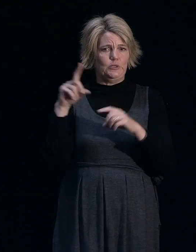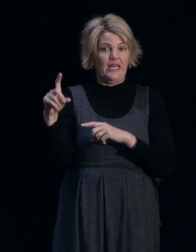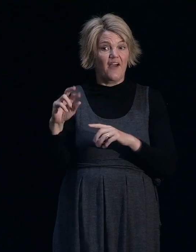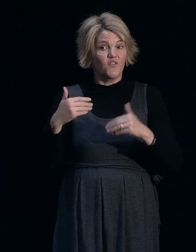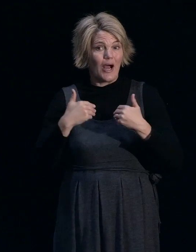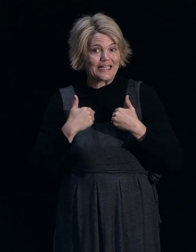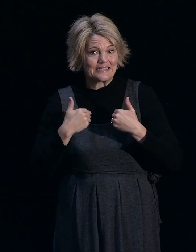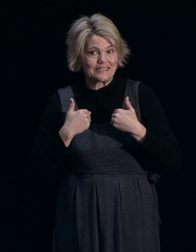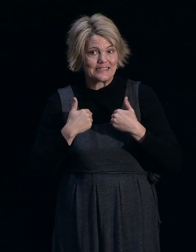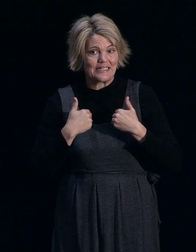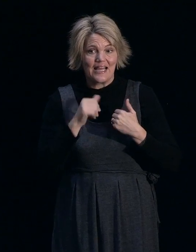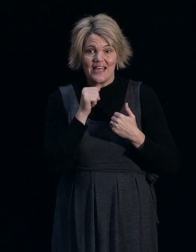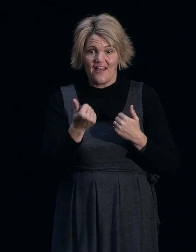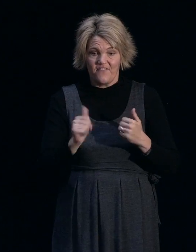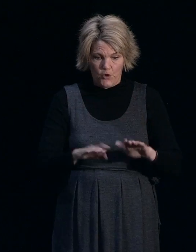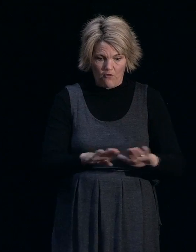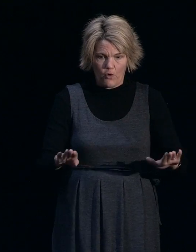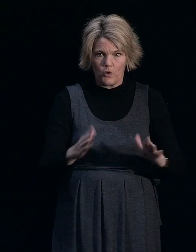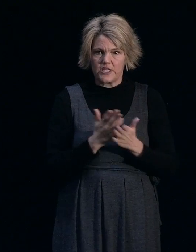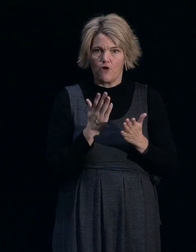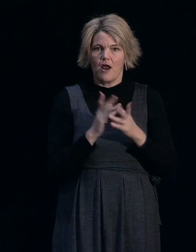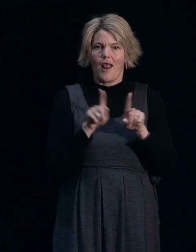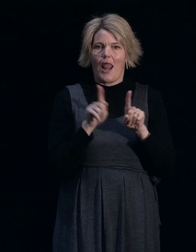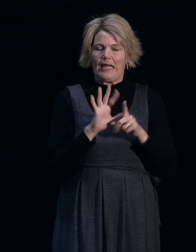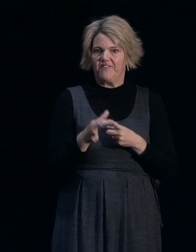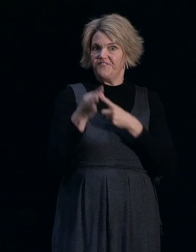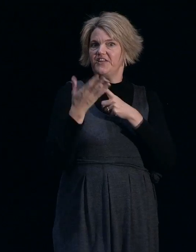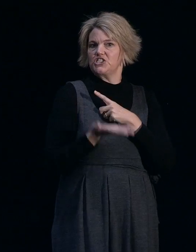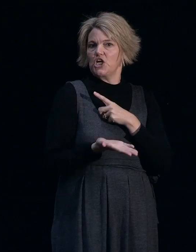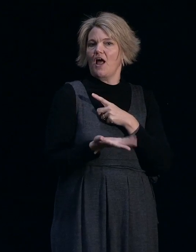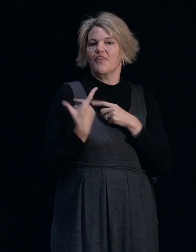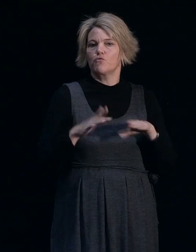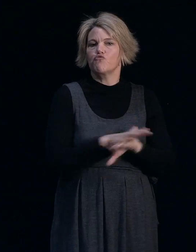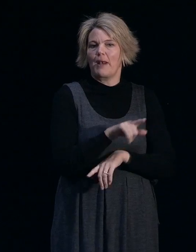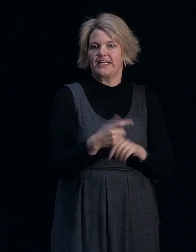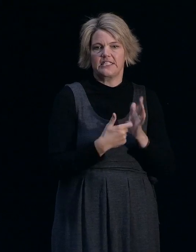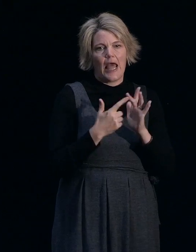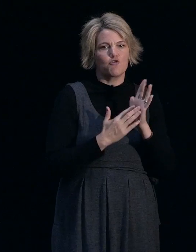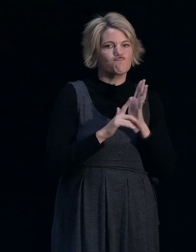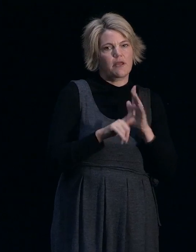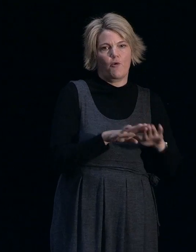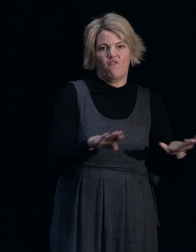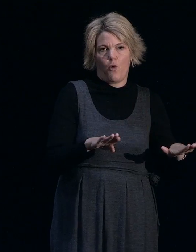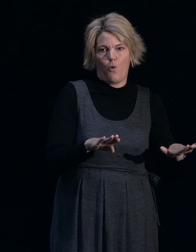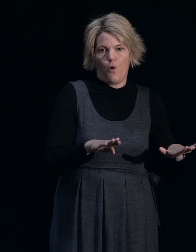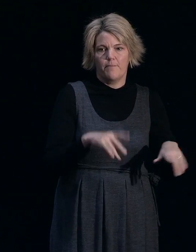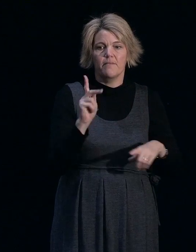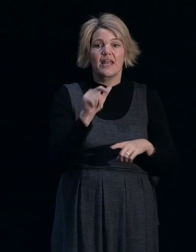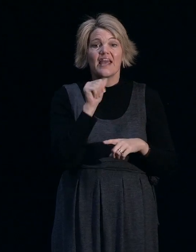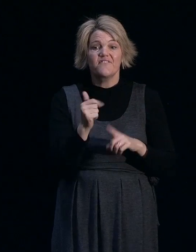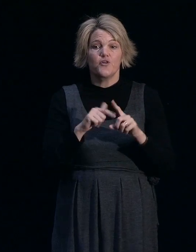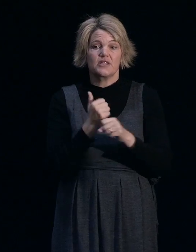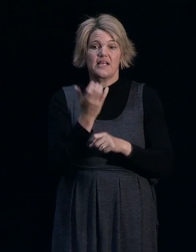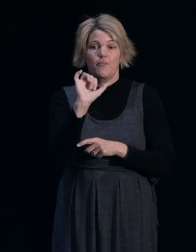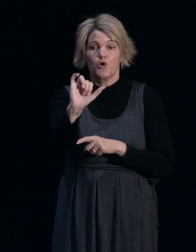a feature, if your remove floors are a feature, then we replace your remove floors. If they're not a feature, so if you've got remove floorboards, but they're covered over by carpet,